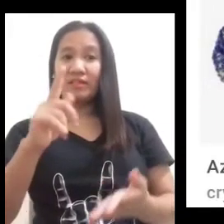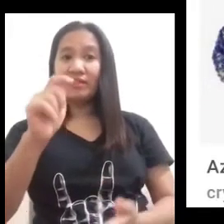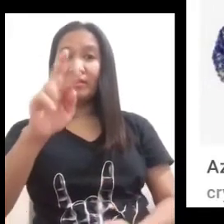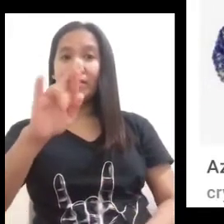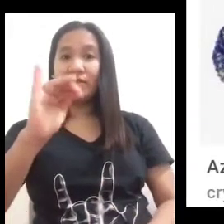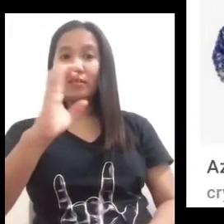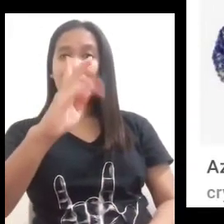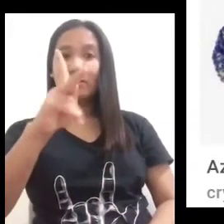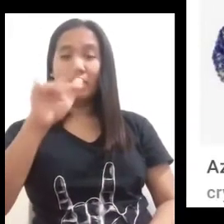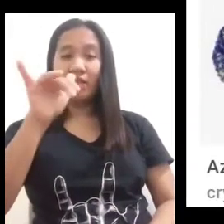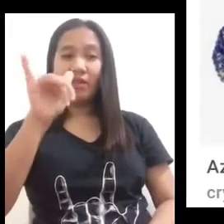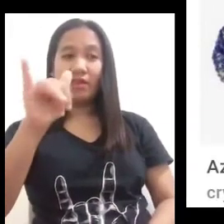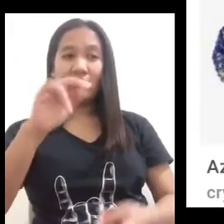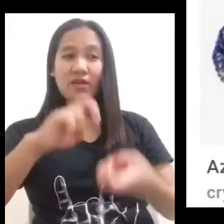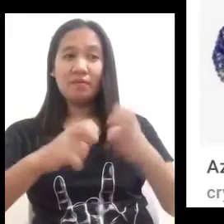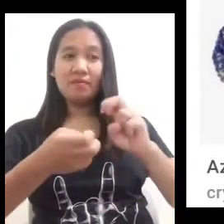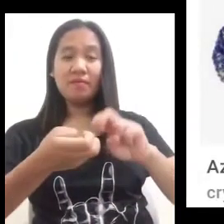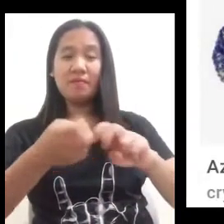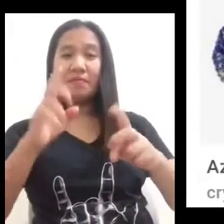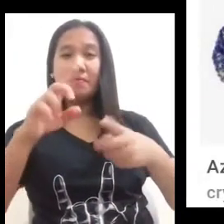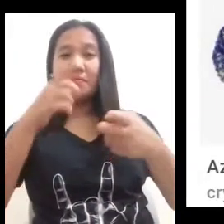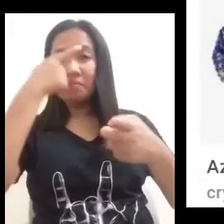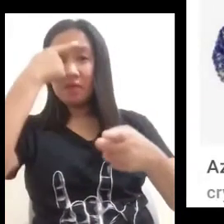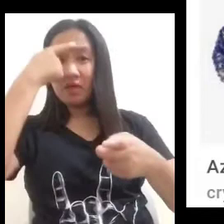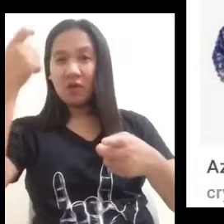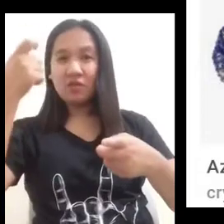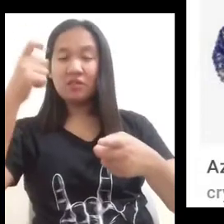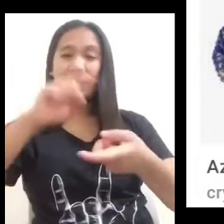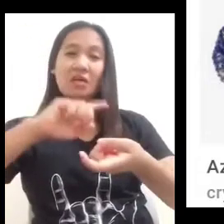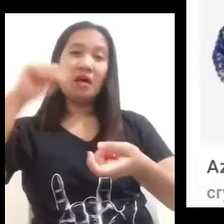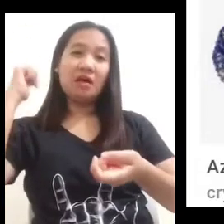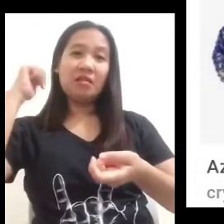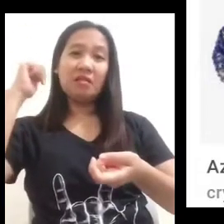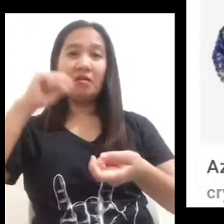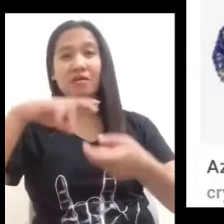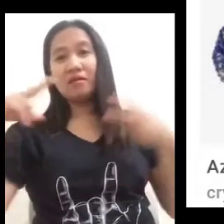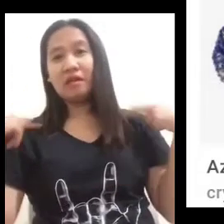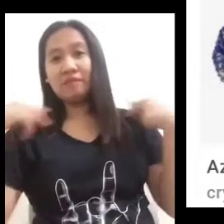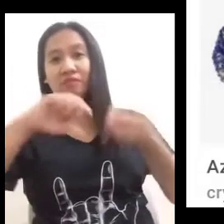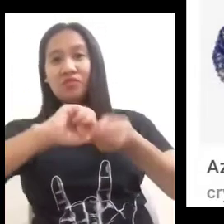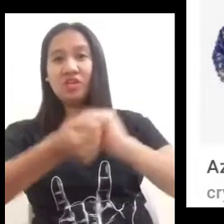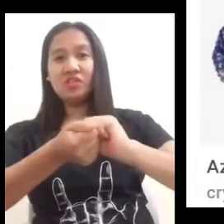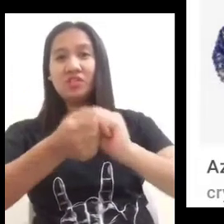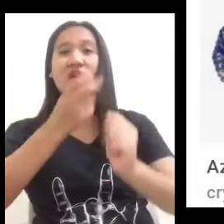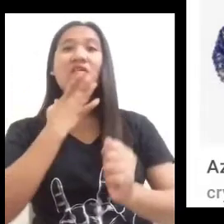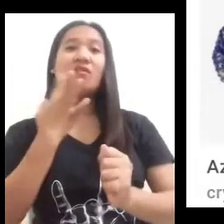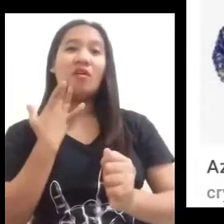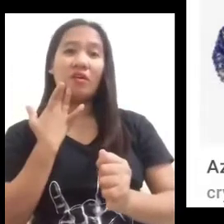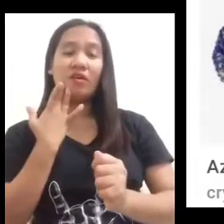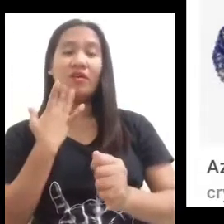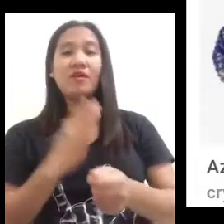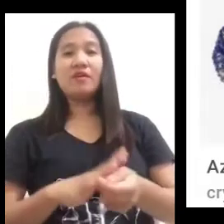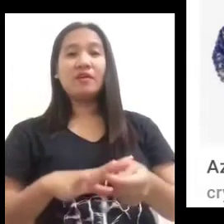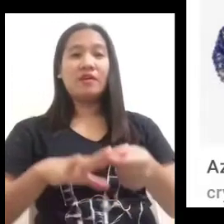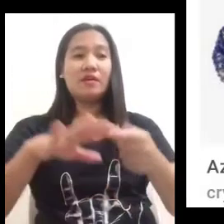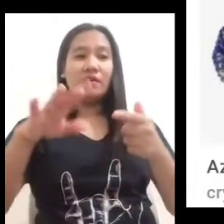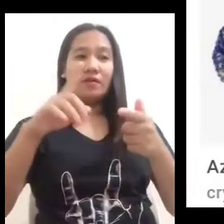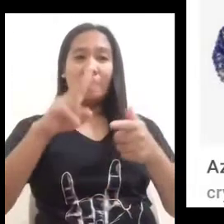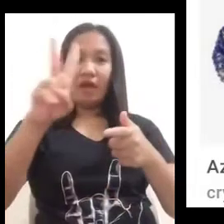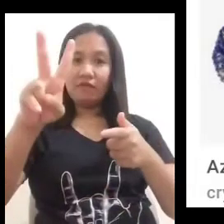property is tricky it's because some minerals change their color when they